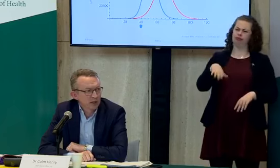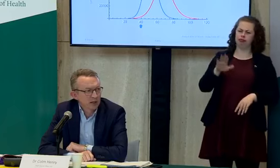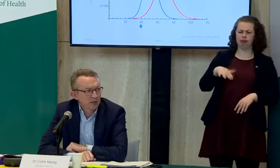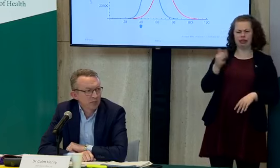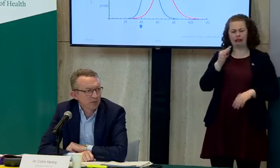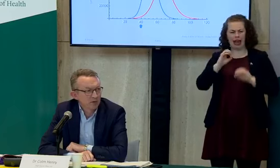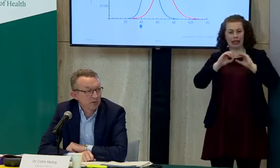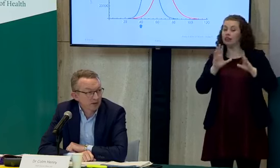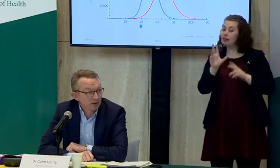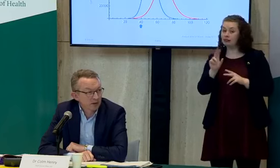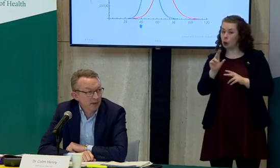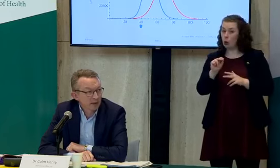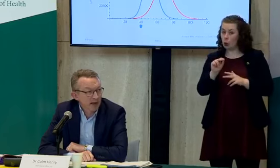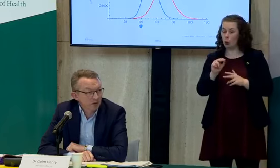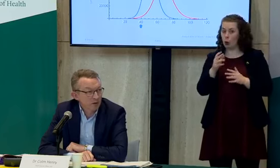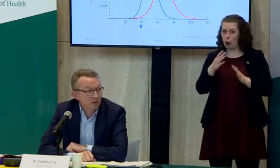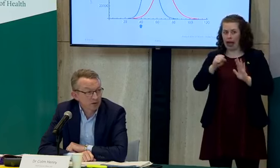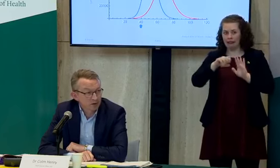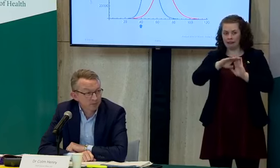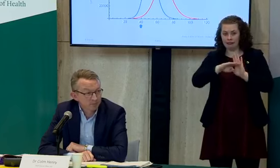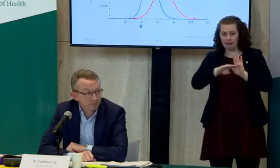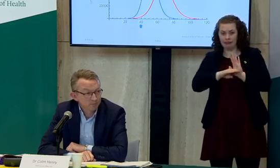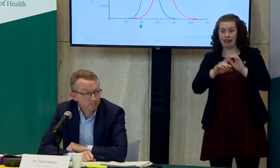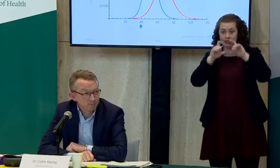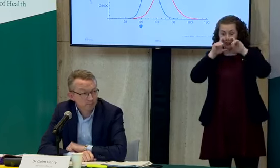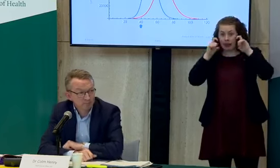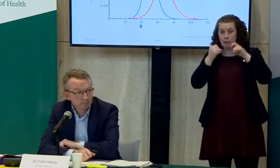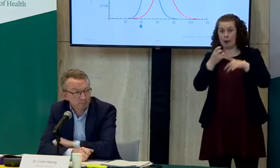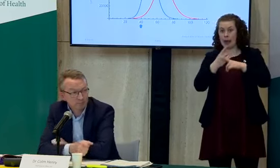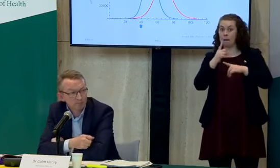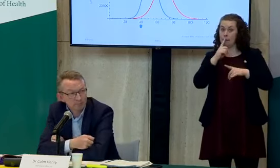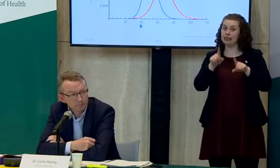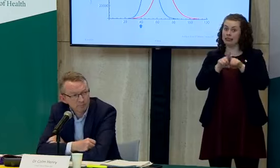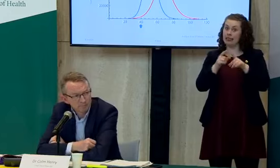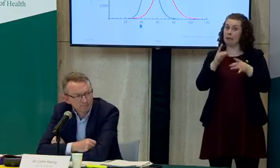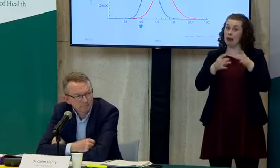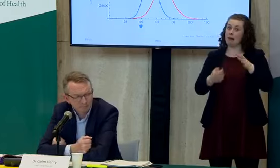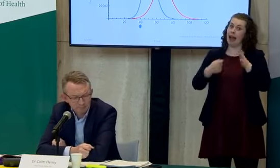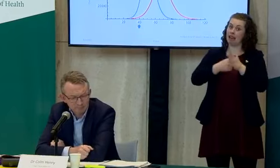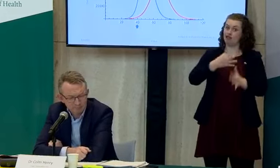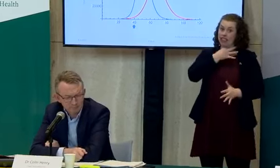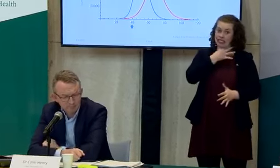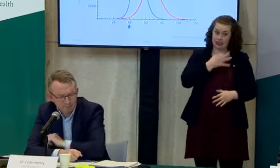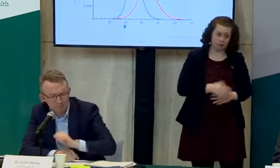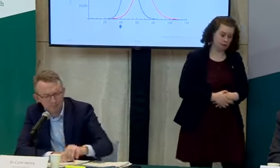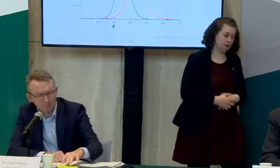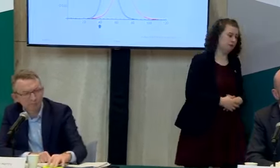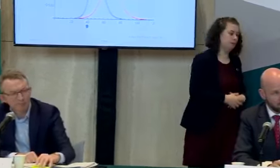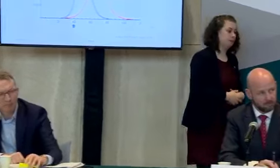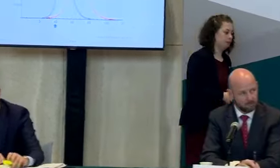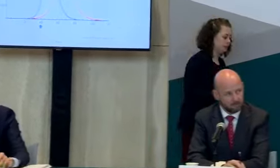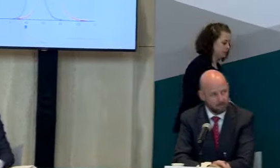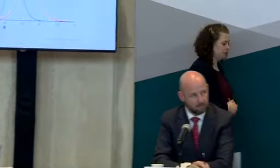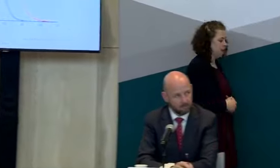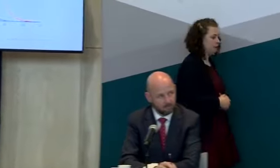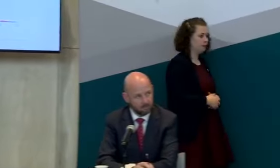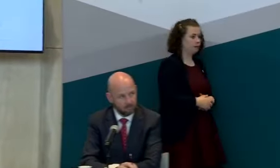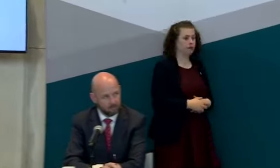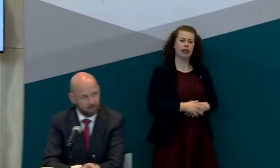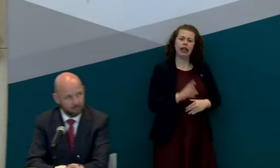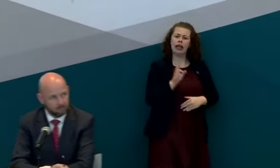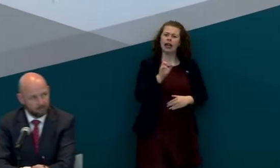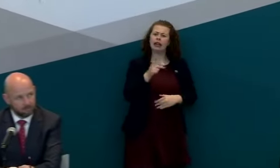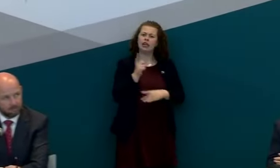um but in fact it may add to your risk okay and just my second question tony could you give clarity on uh hardware stores